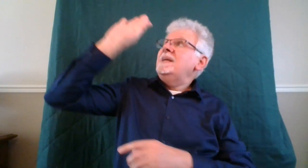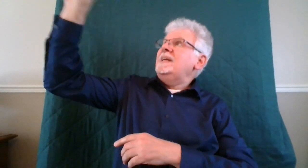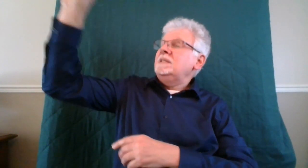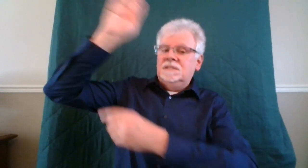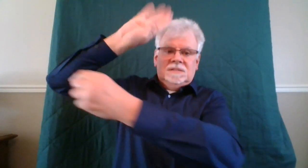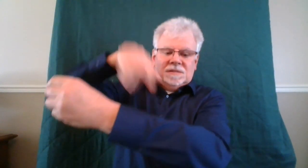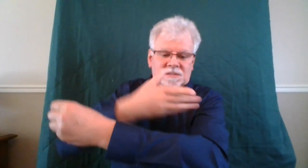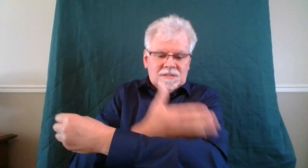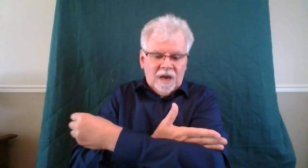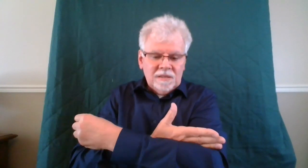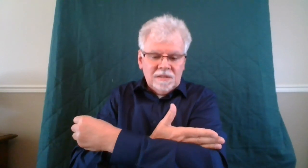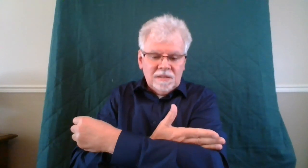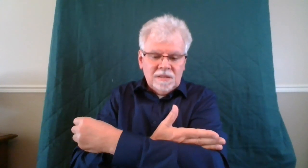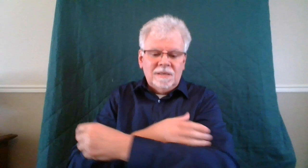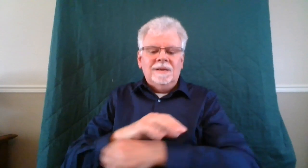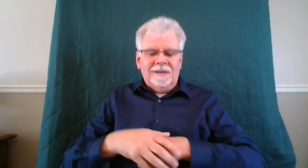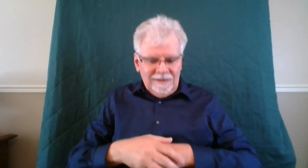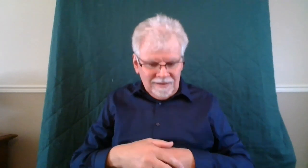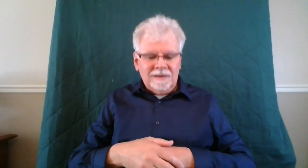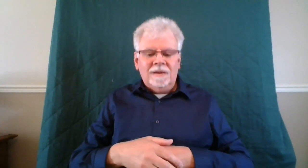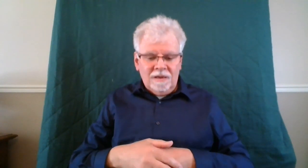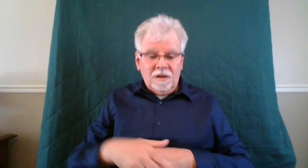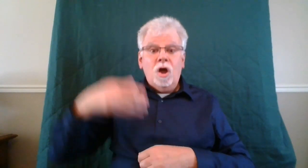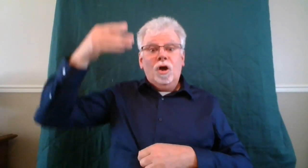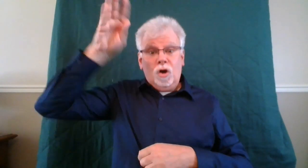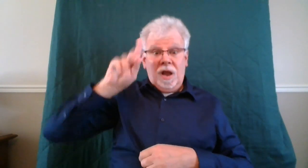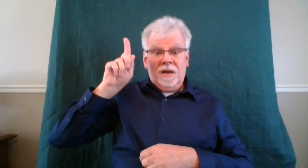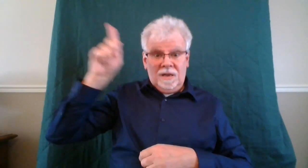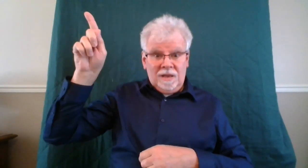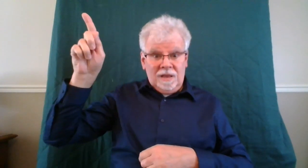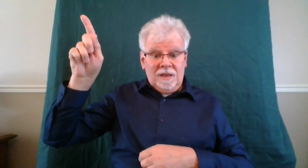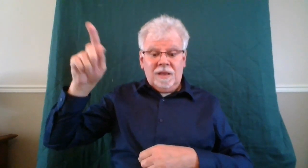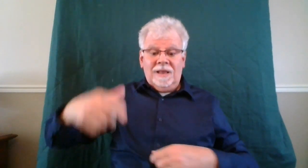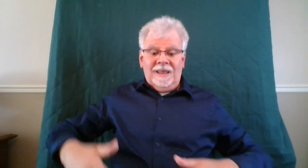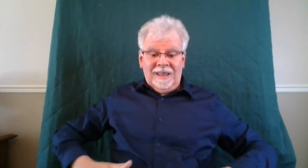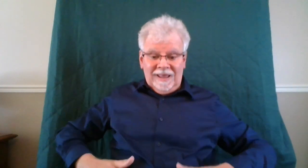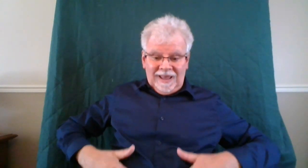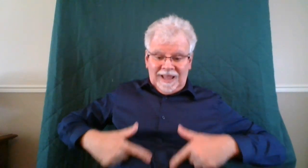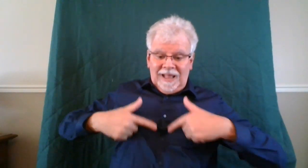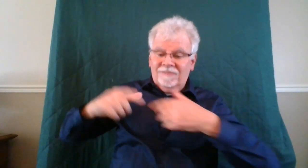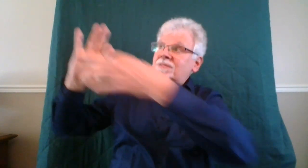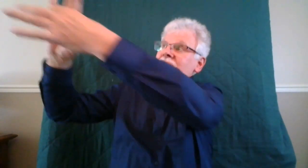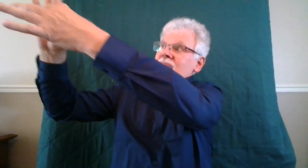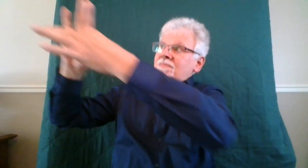the Son of God, God remains in Him